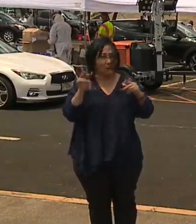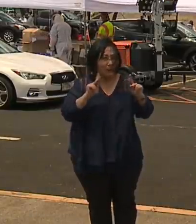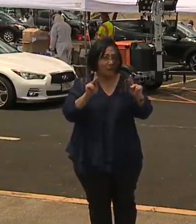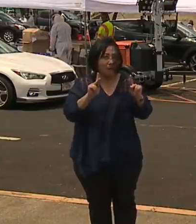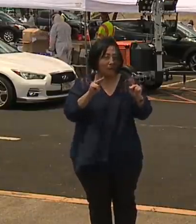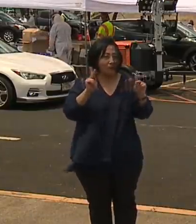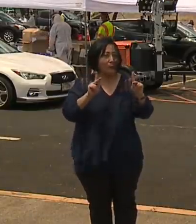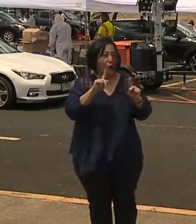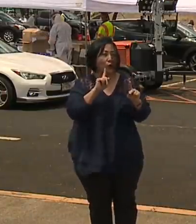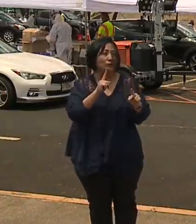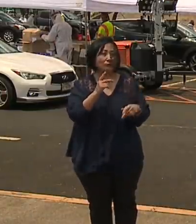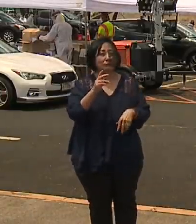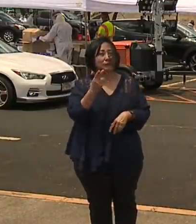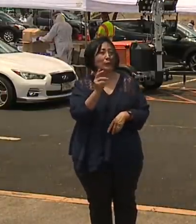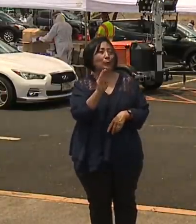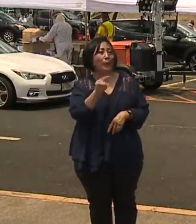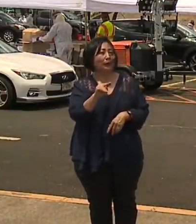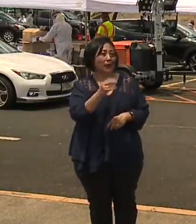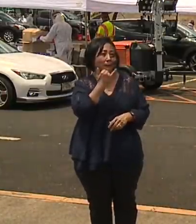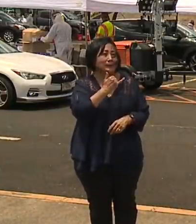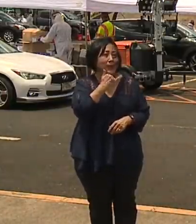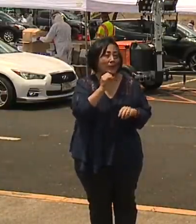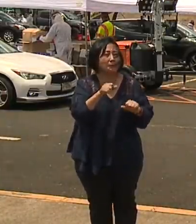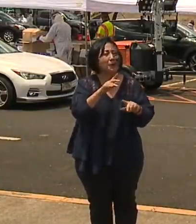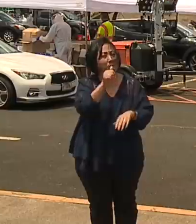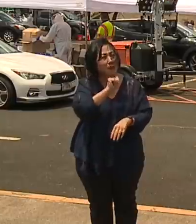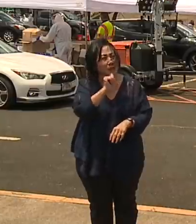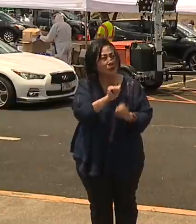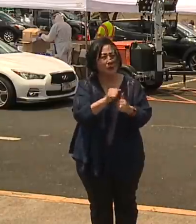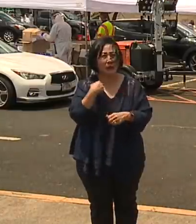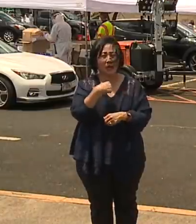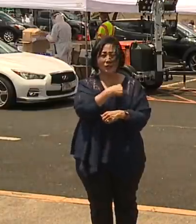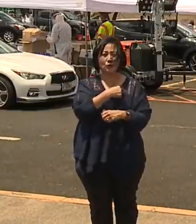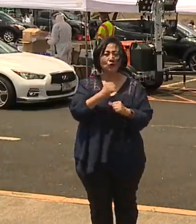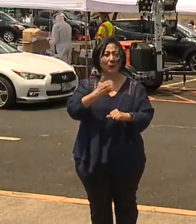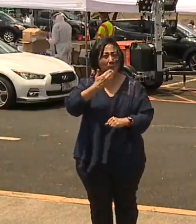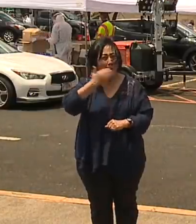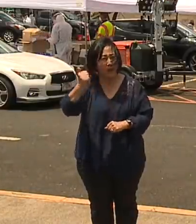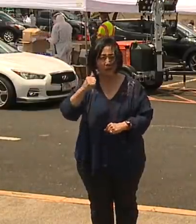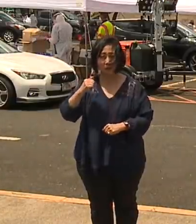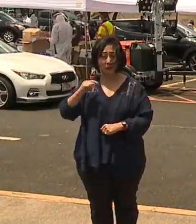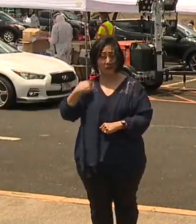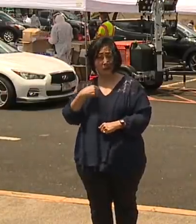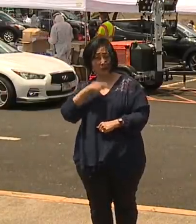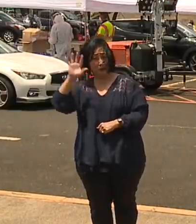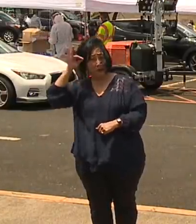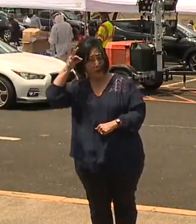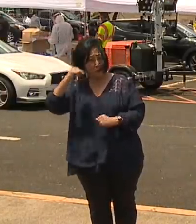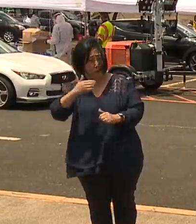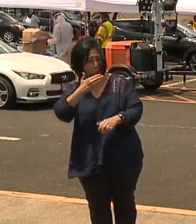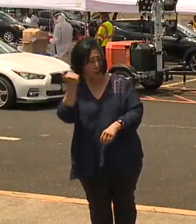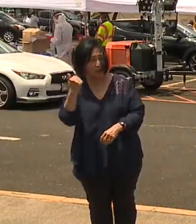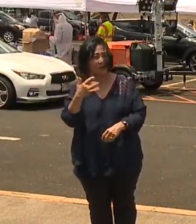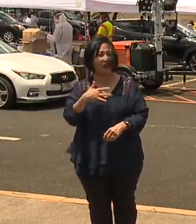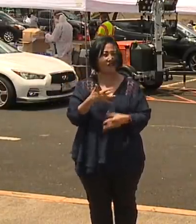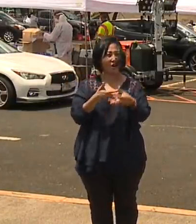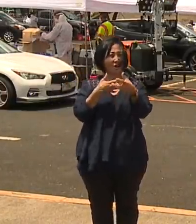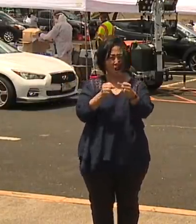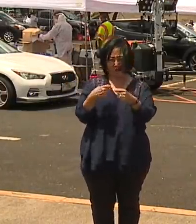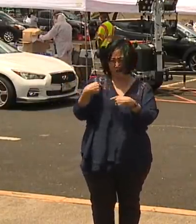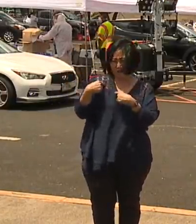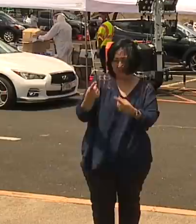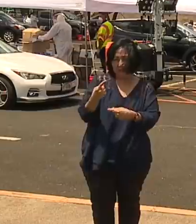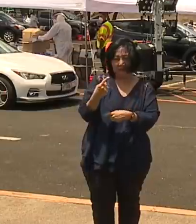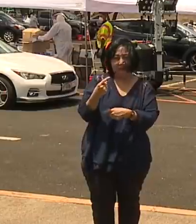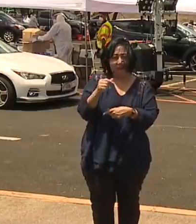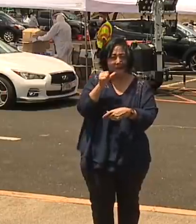involved here. I ask people to be patient, to understand that we are doing our best from a federal point of view. And I actually feel confident after the last